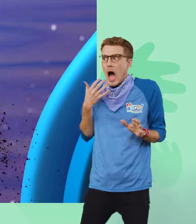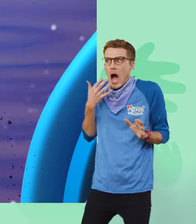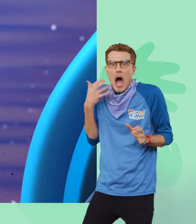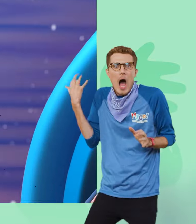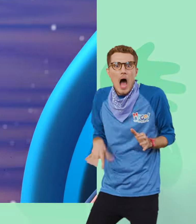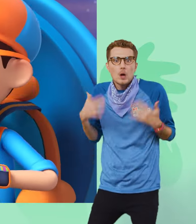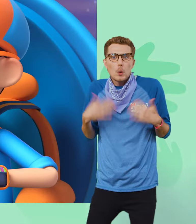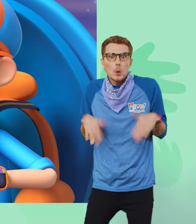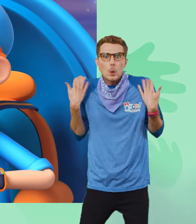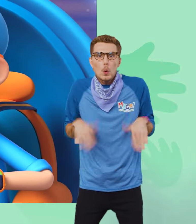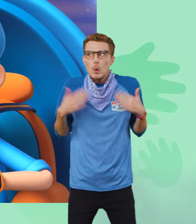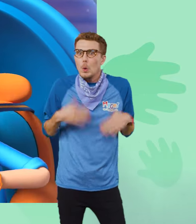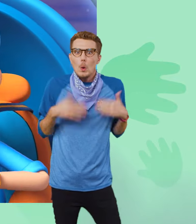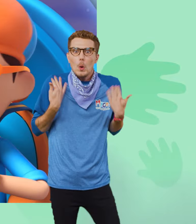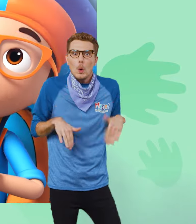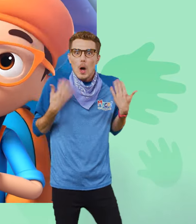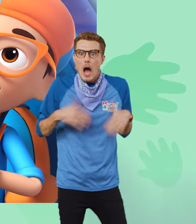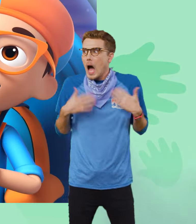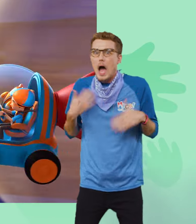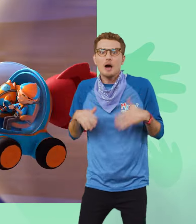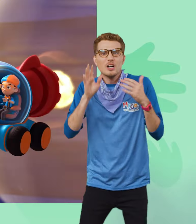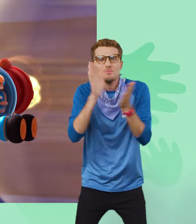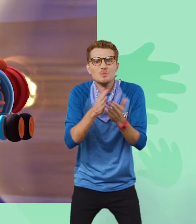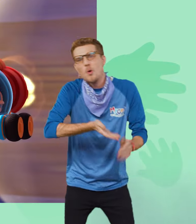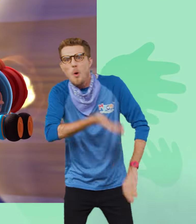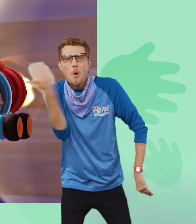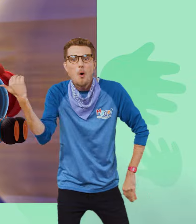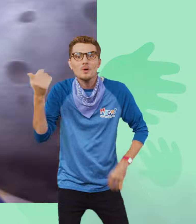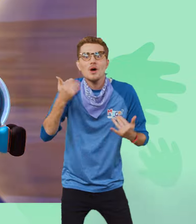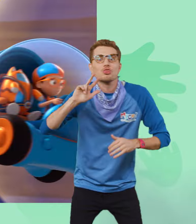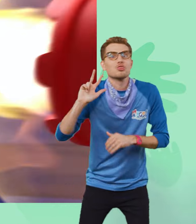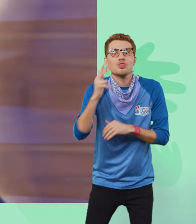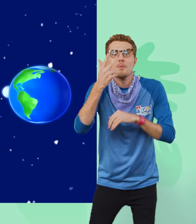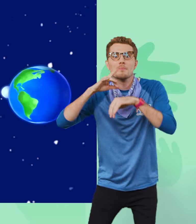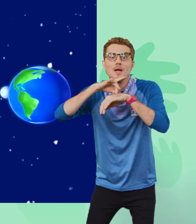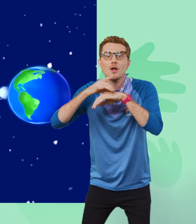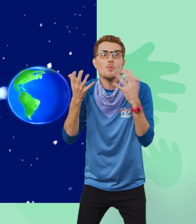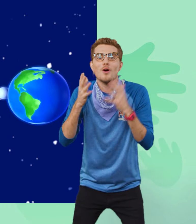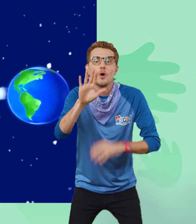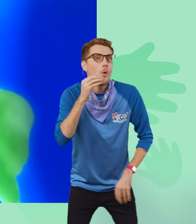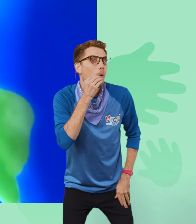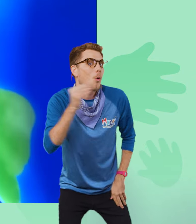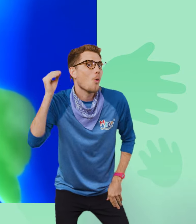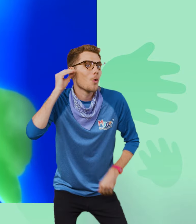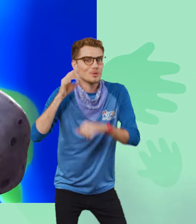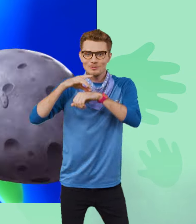Whoa. That is hot. We should go. Whoa. The third planet is your home,